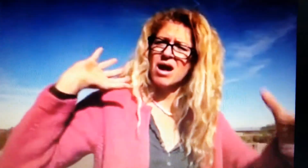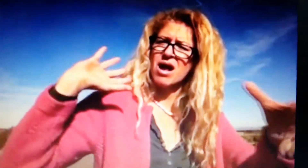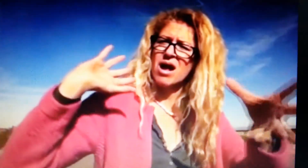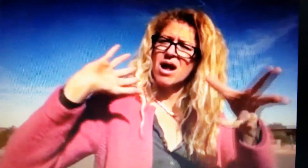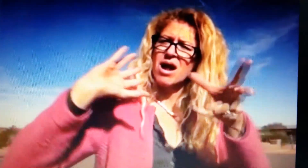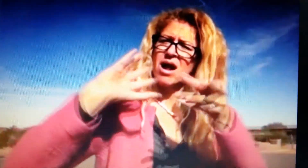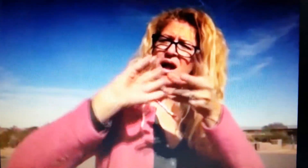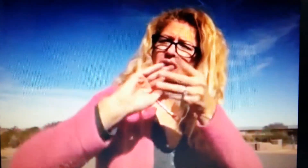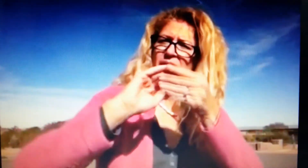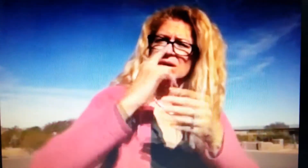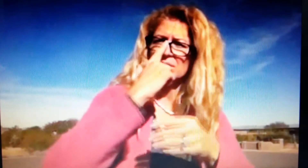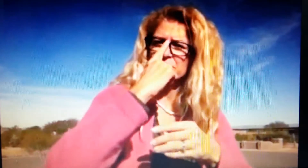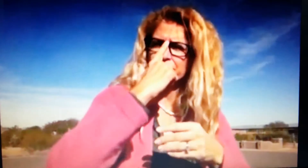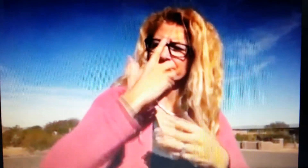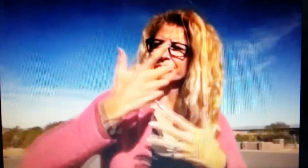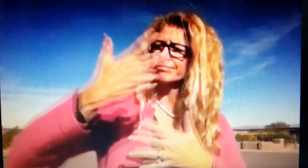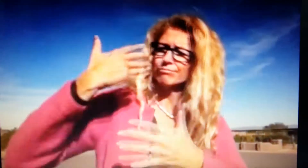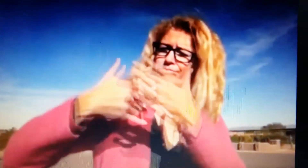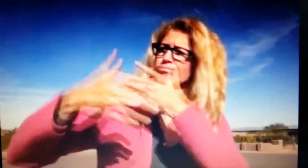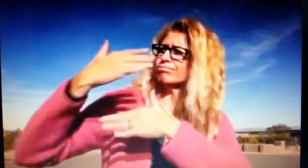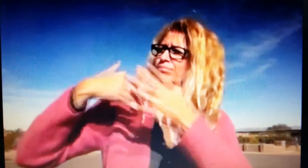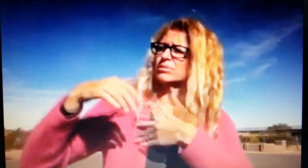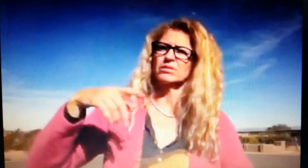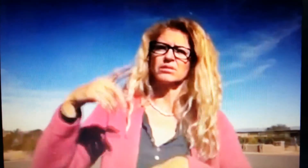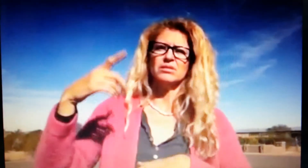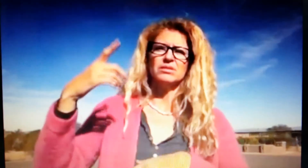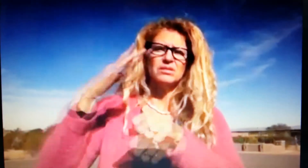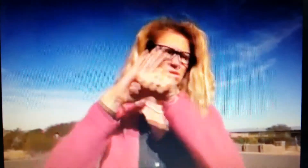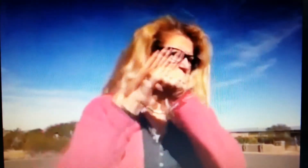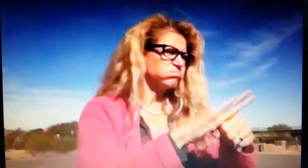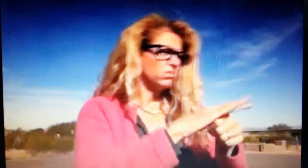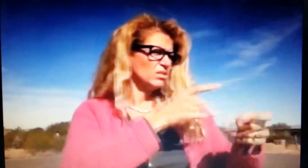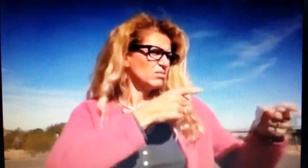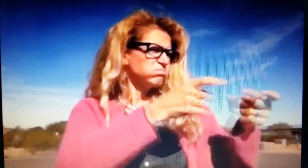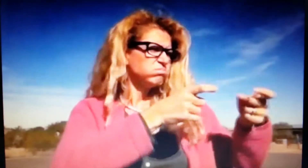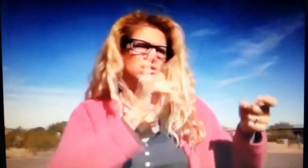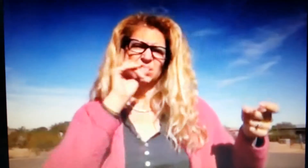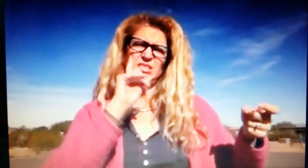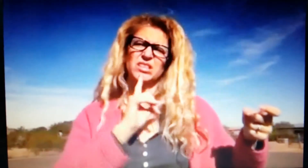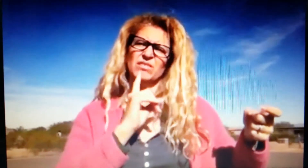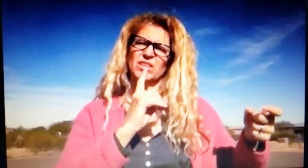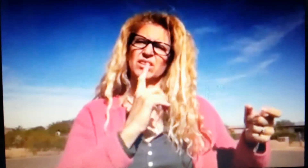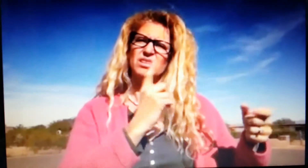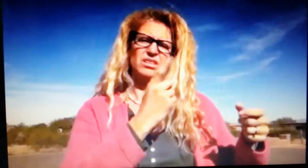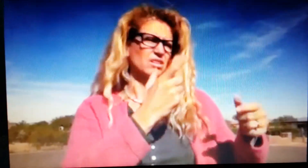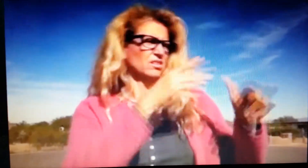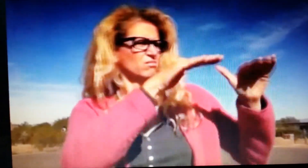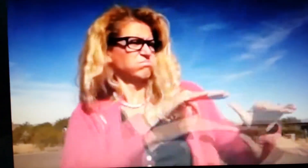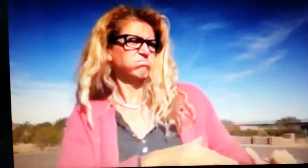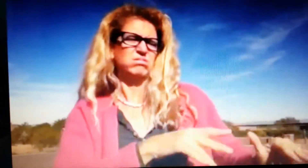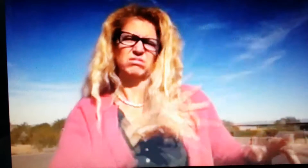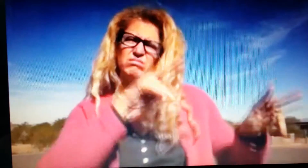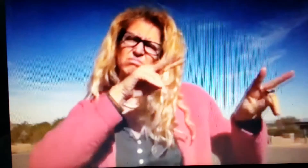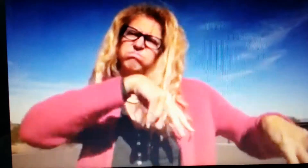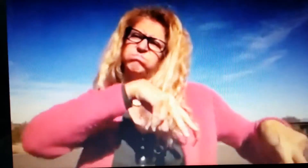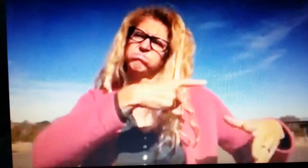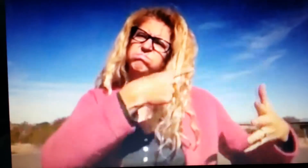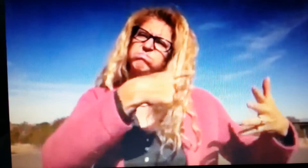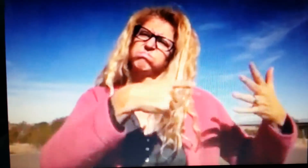mean way back in the day just from way back we were oppressed we struggled we were